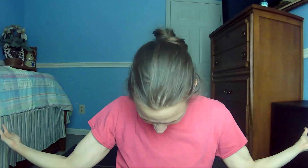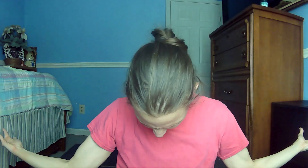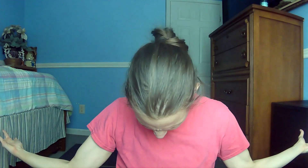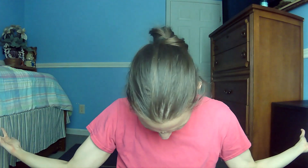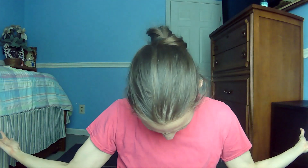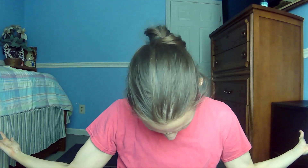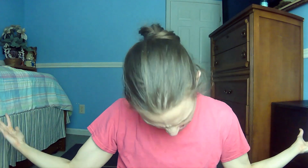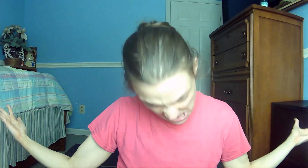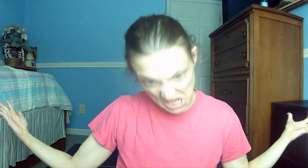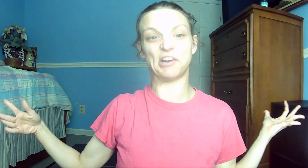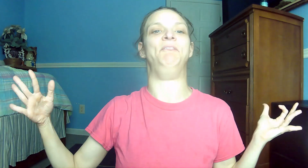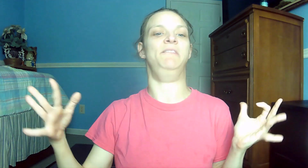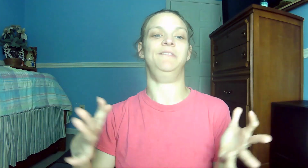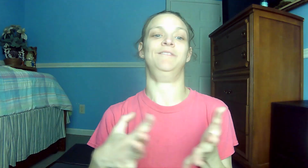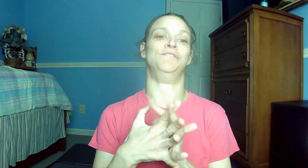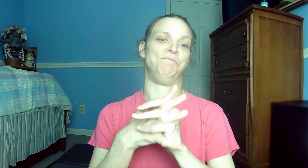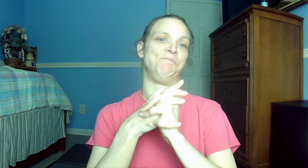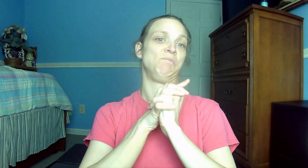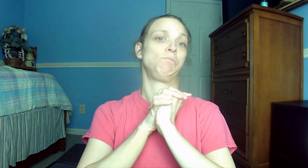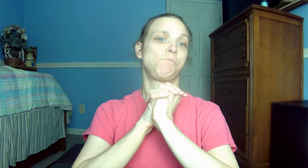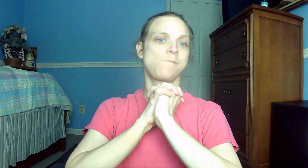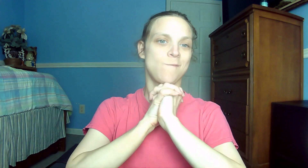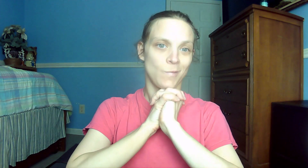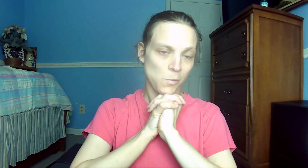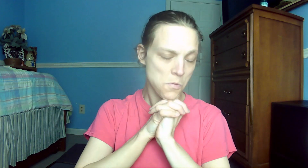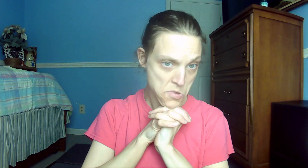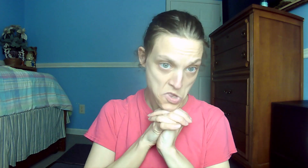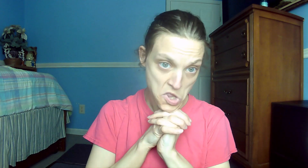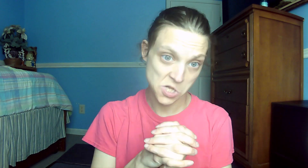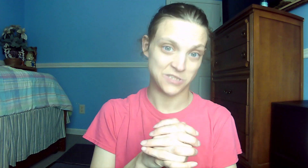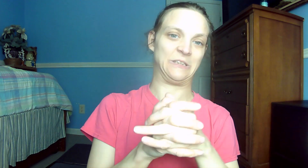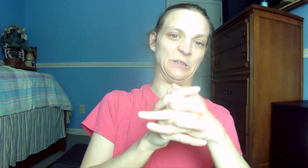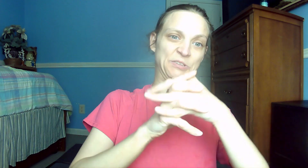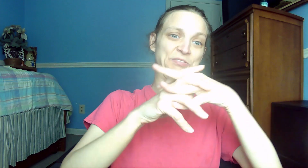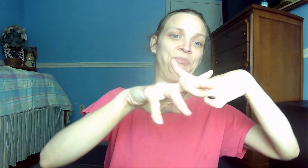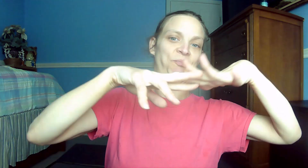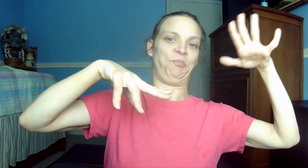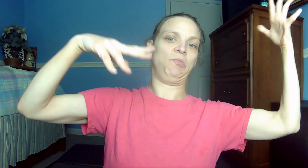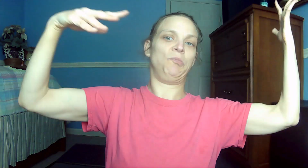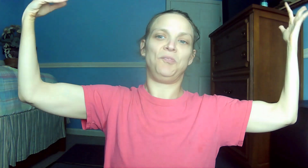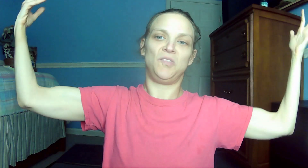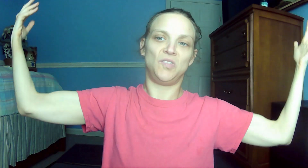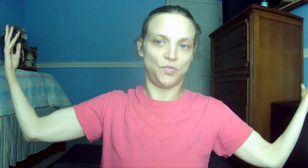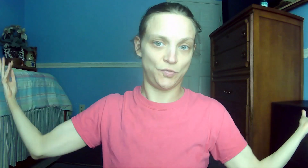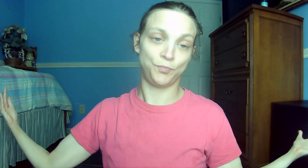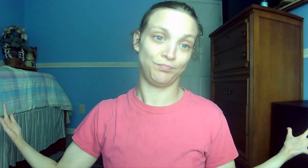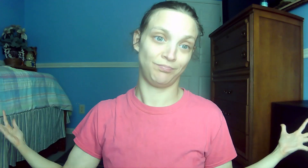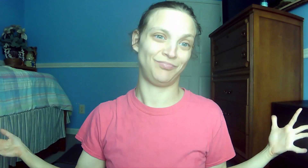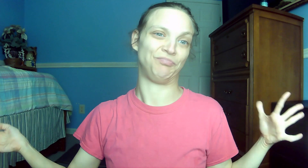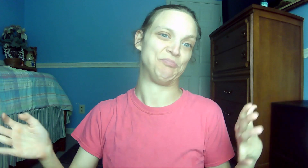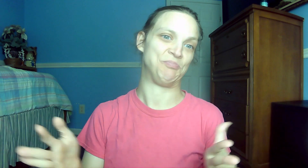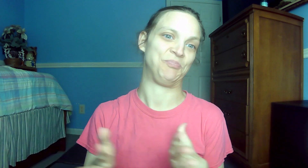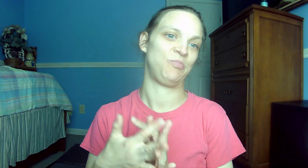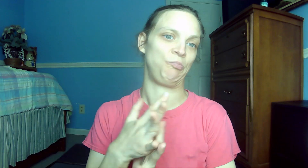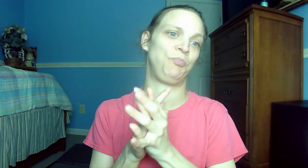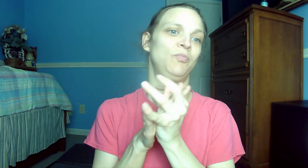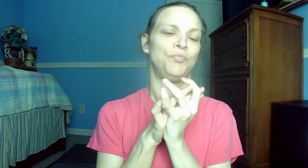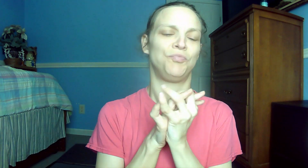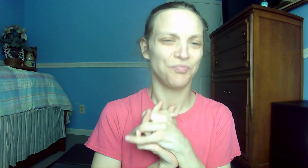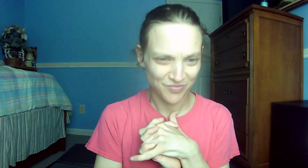Lord. 81. Isaiah 26.3 You will keep him in perfect peace, whose mind is stayed on you,